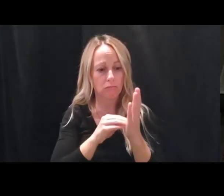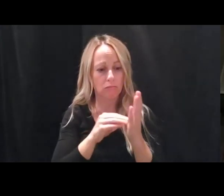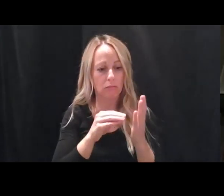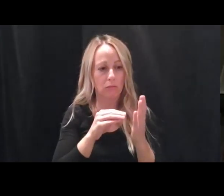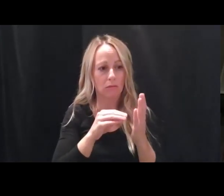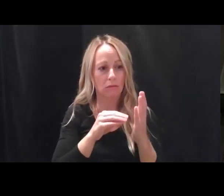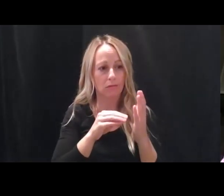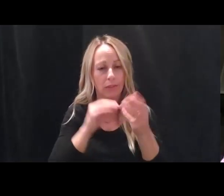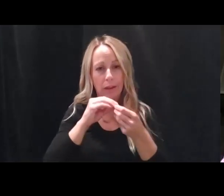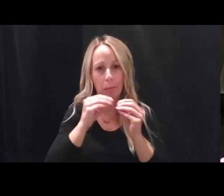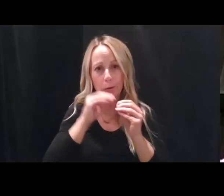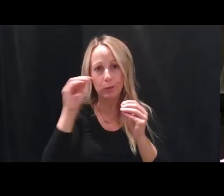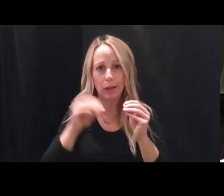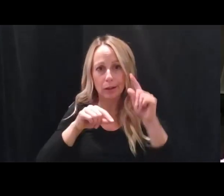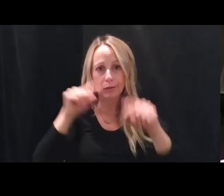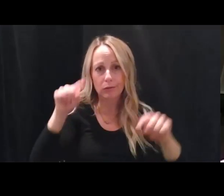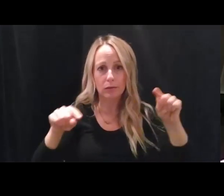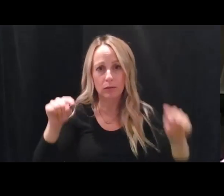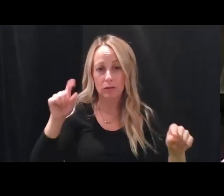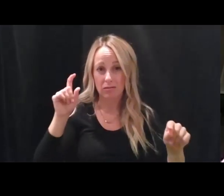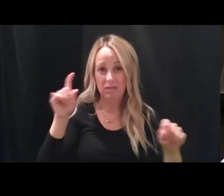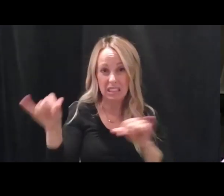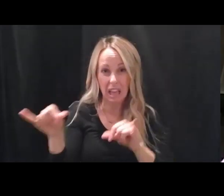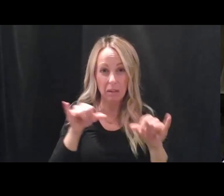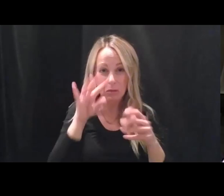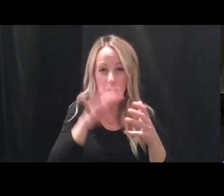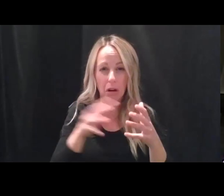graphed in a similar way? Um,